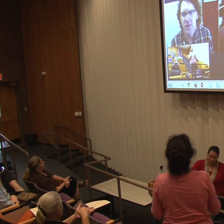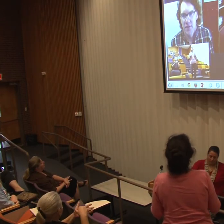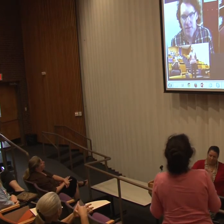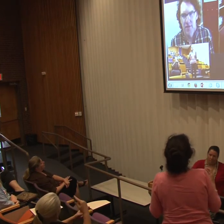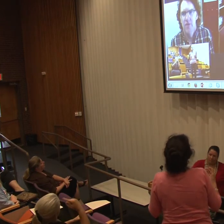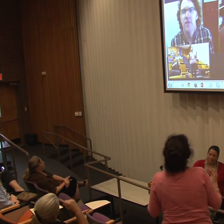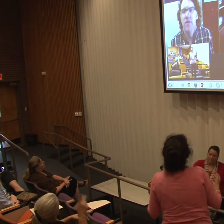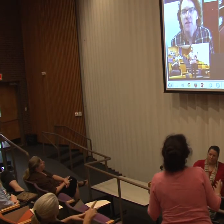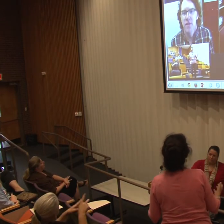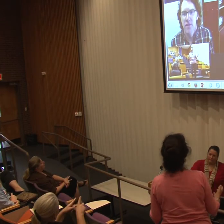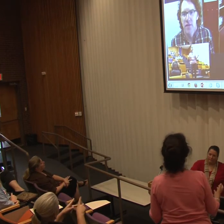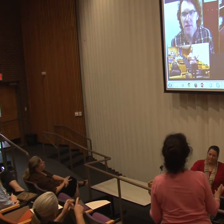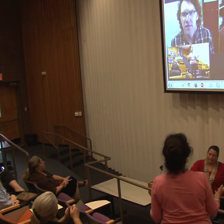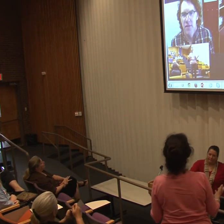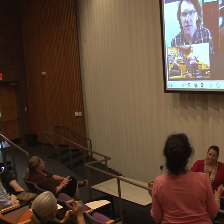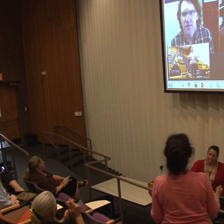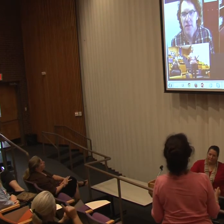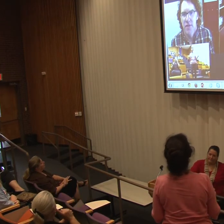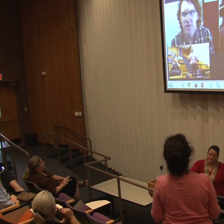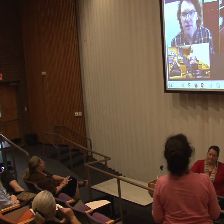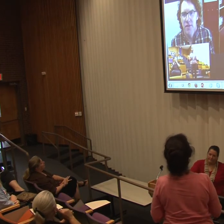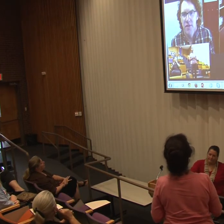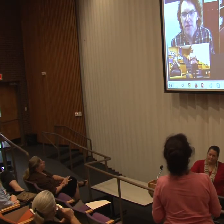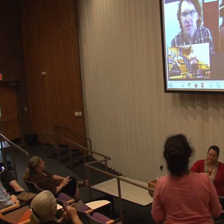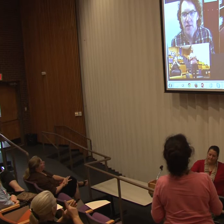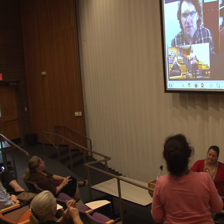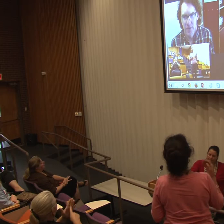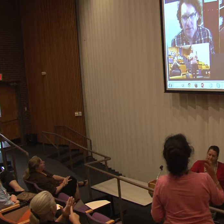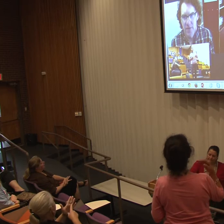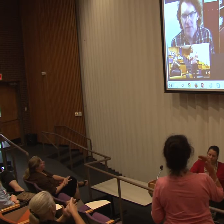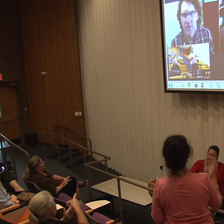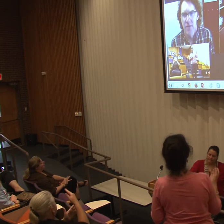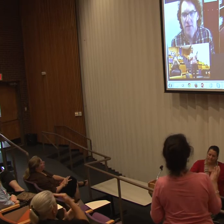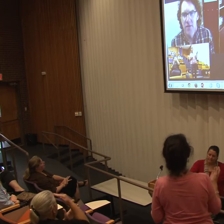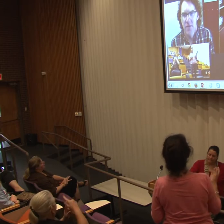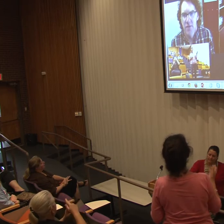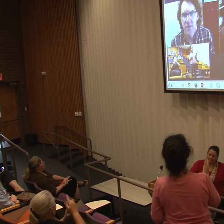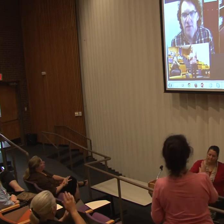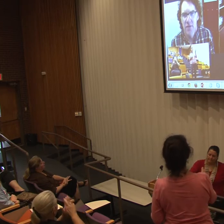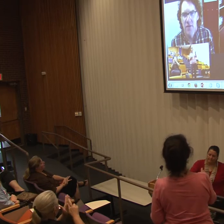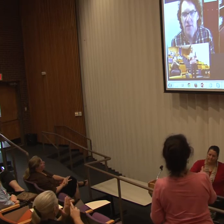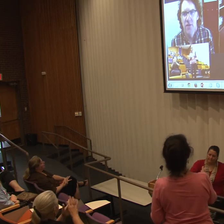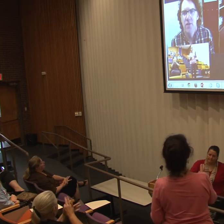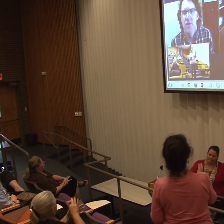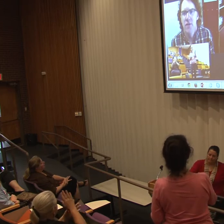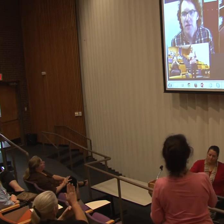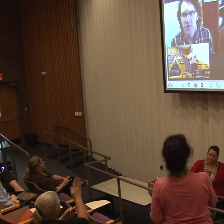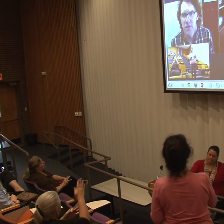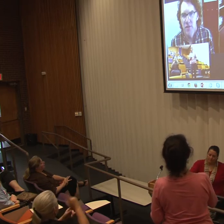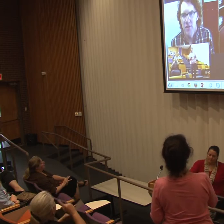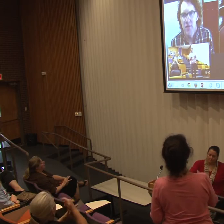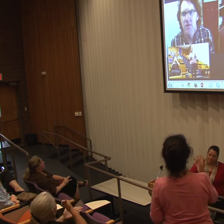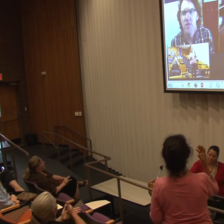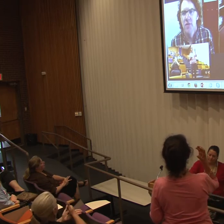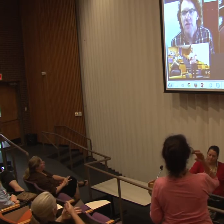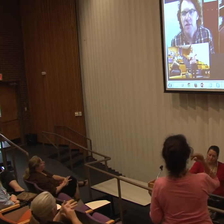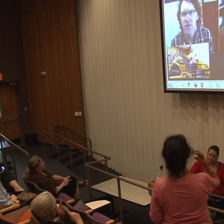what you might know about research for the future to help people who have been born without,